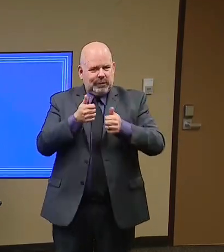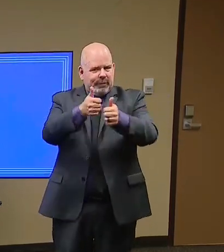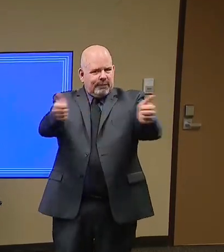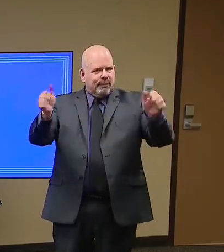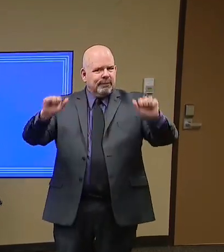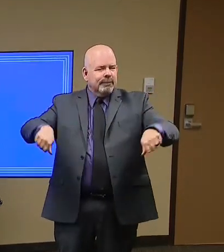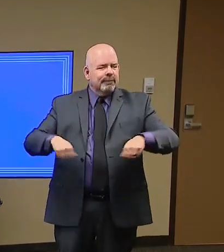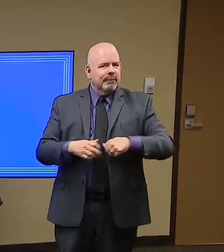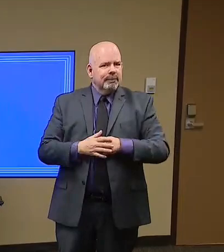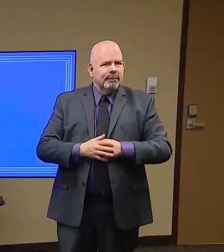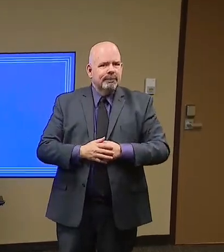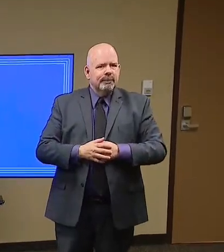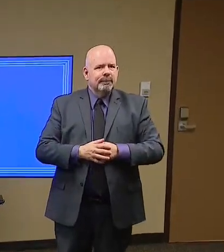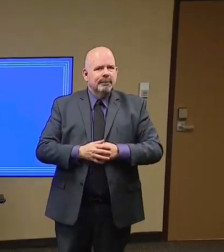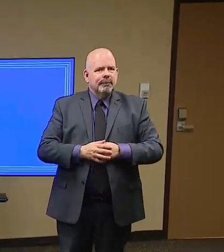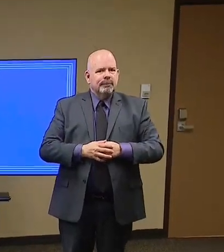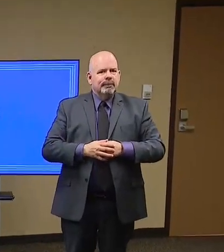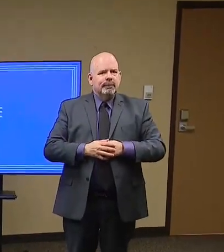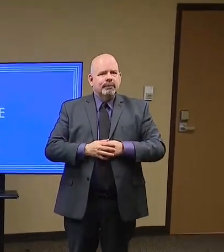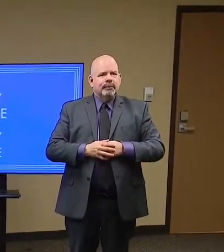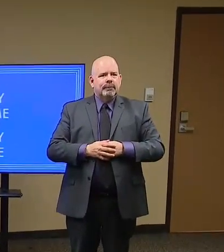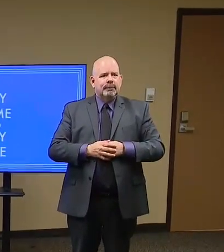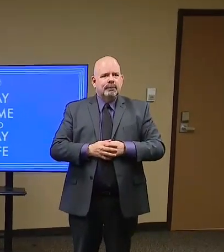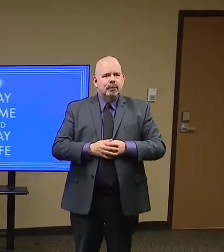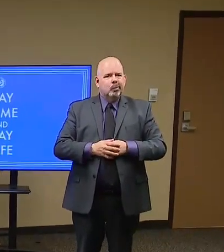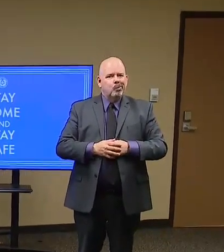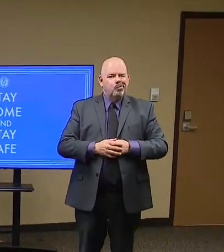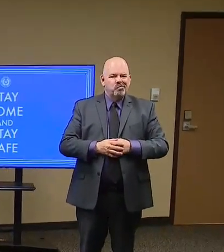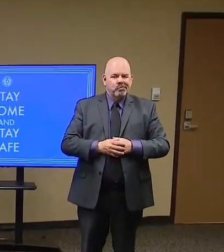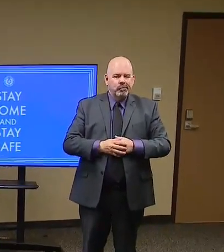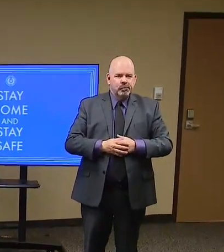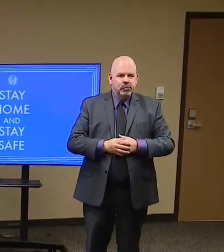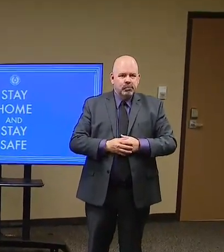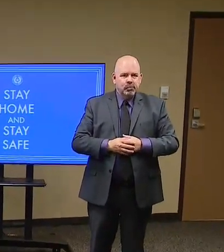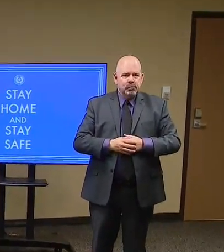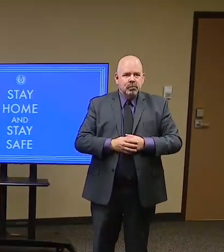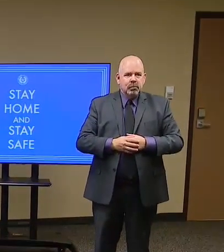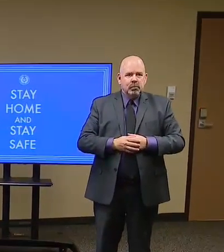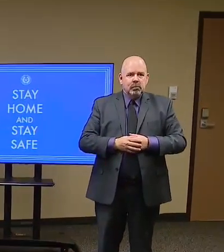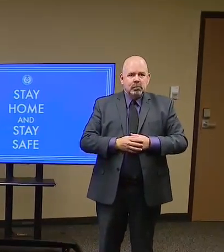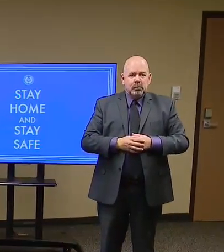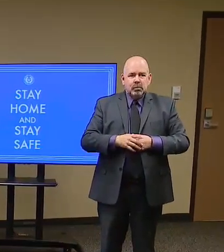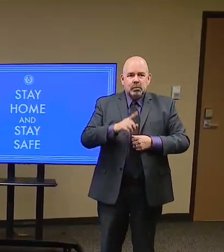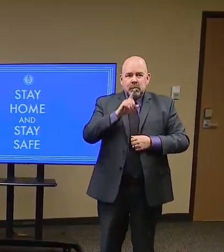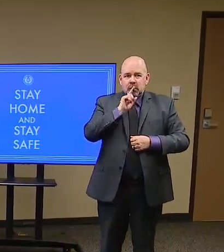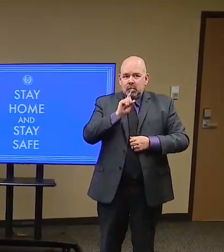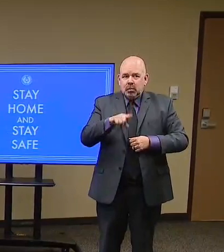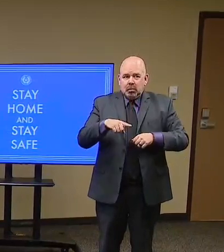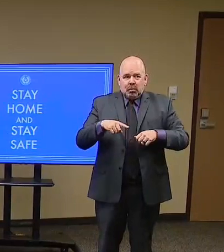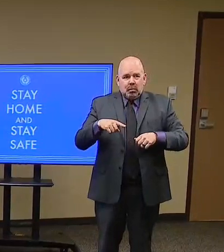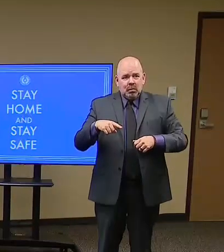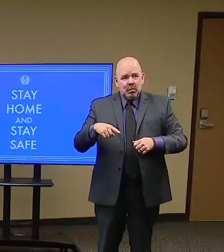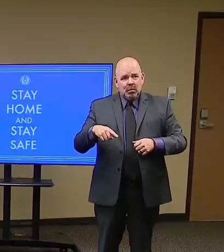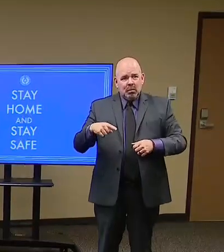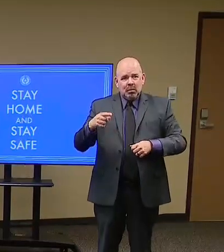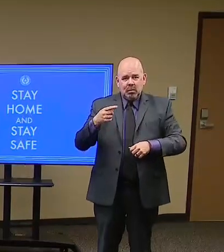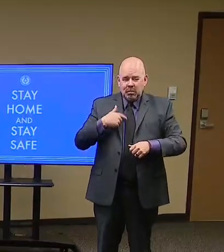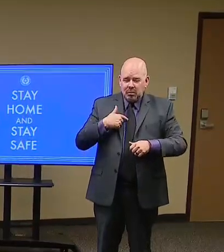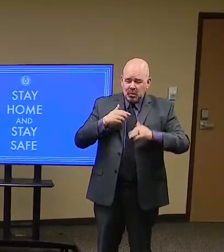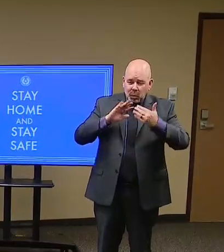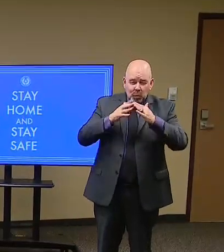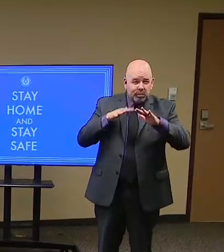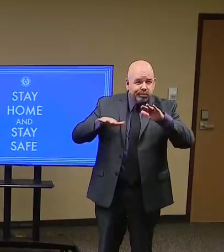So, you know, everybody has been doing their part. And I know we are all sick and tired of COVID.